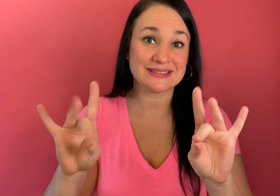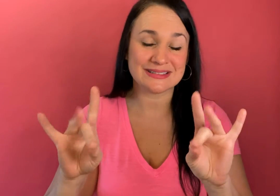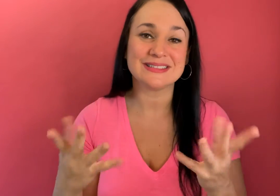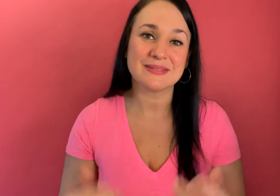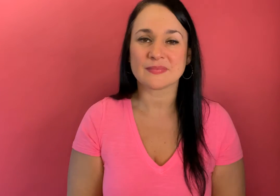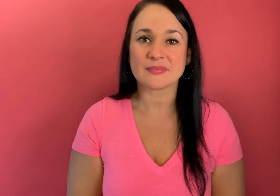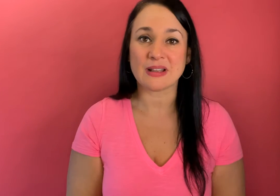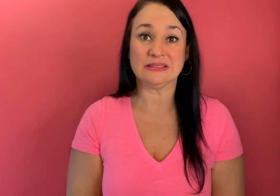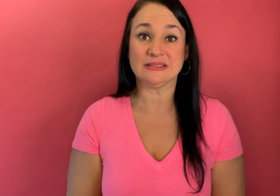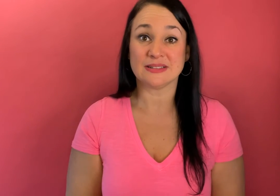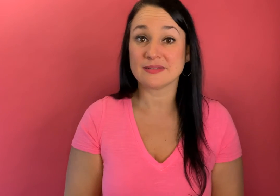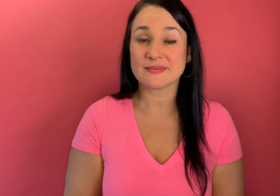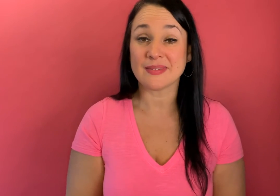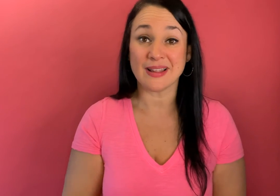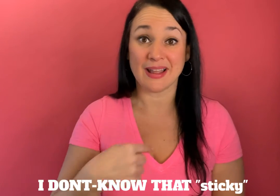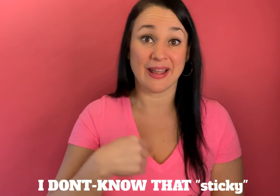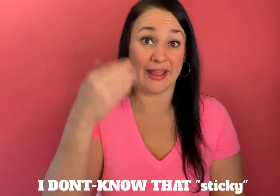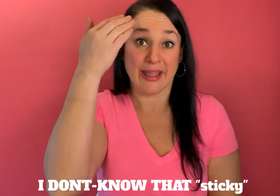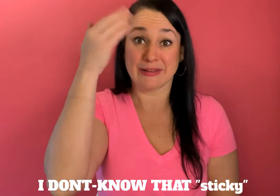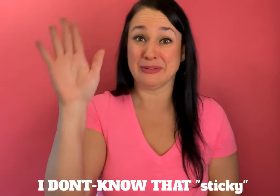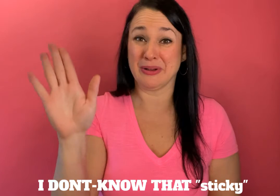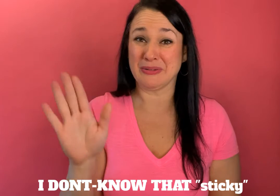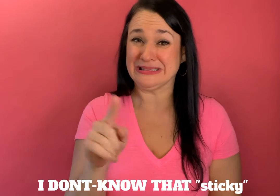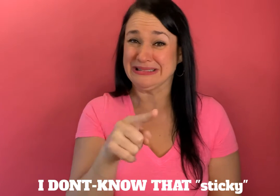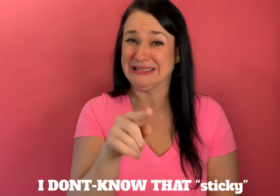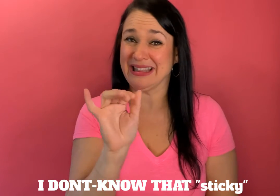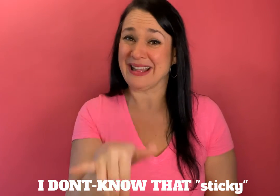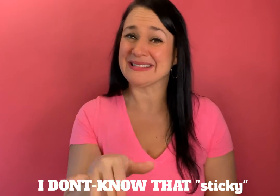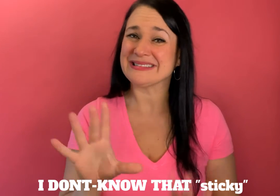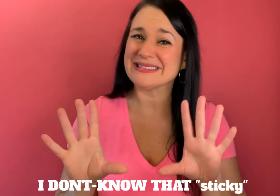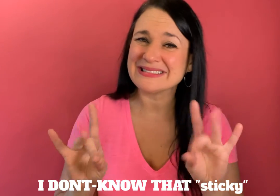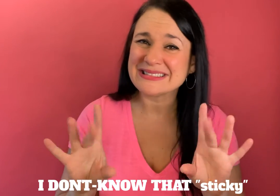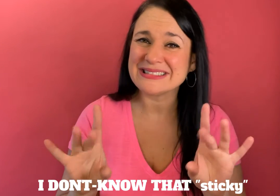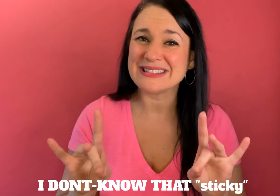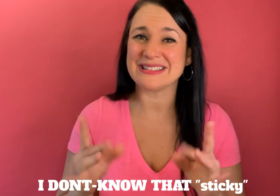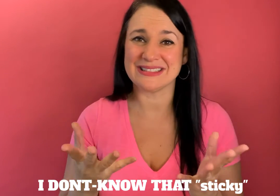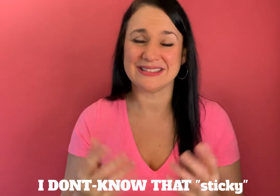decision sticky like I don't know that's quite sticky